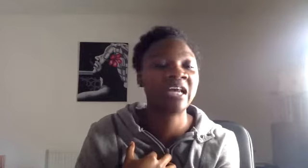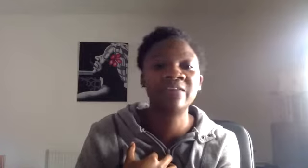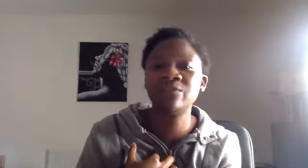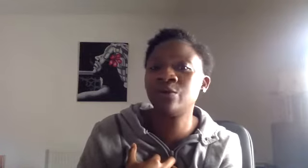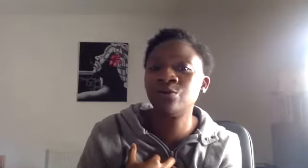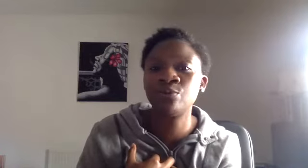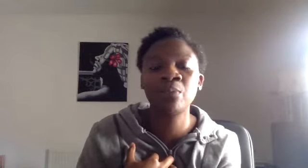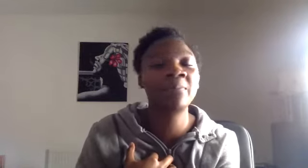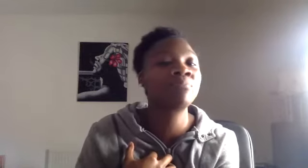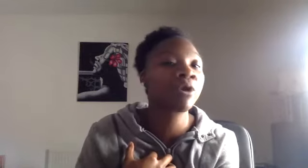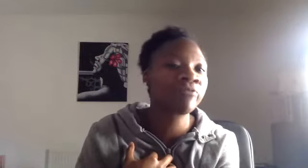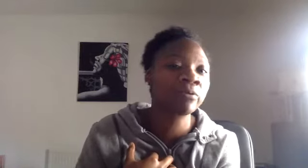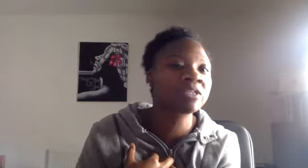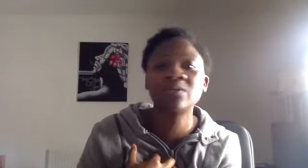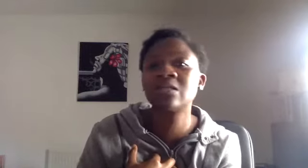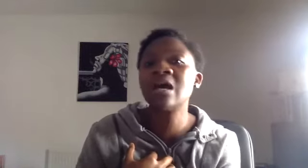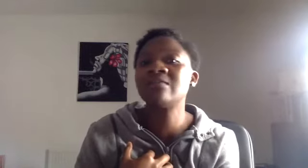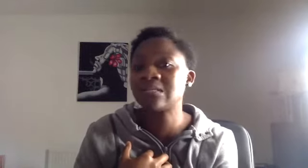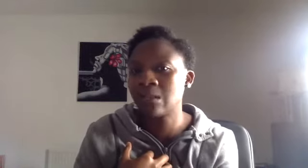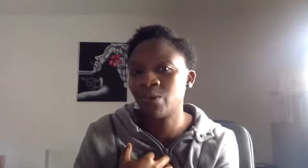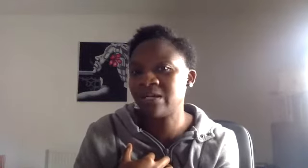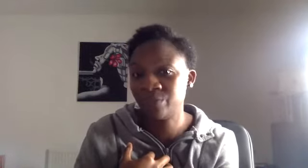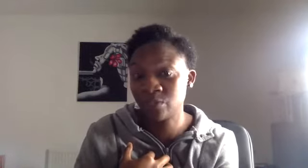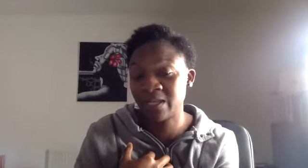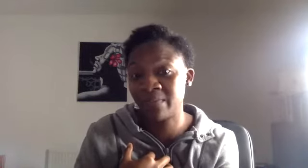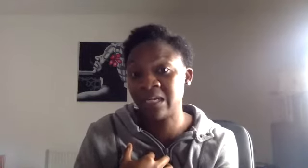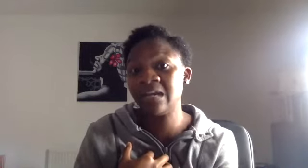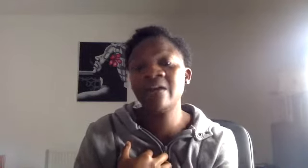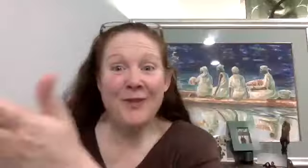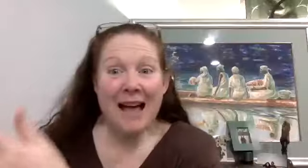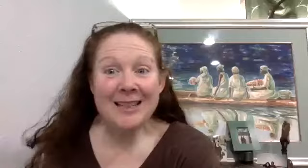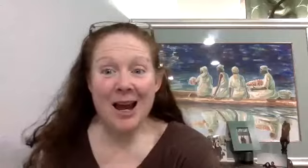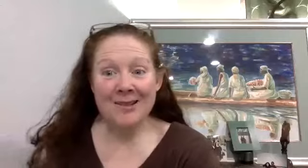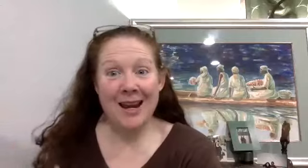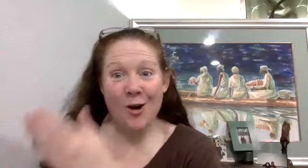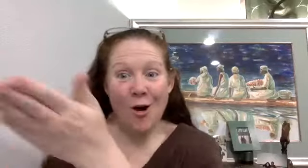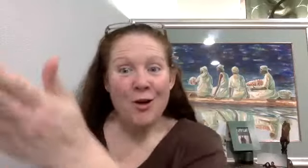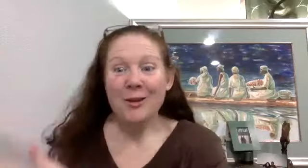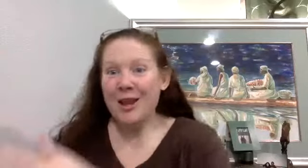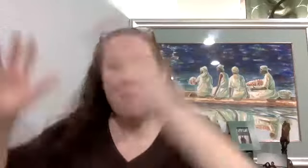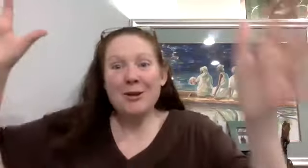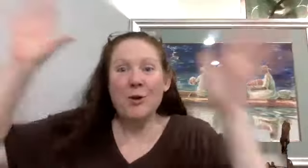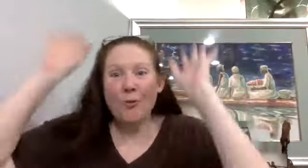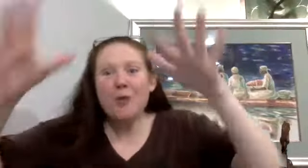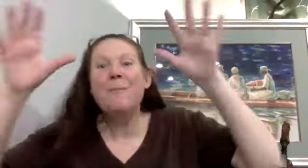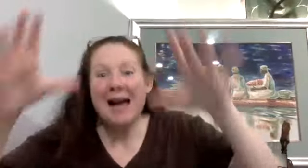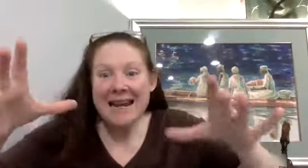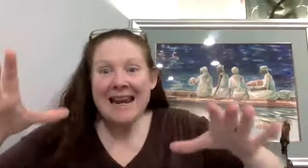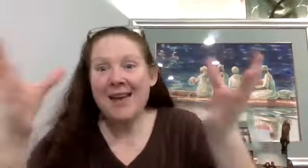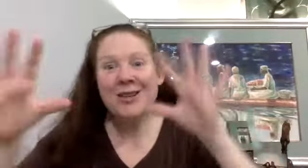And even though you're probably broke from Christmas, there's some way for you to spend the money. Well, it's Valentine's Day. The whole, I mean, so it's all the money and the